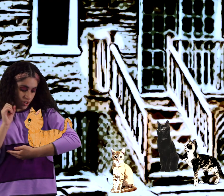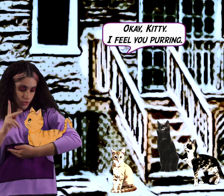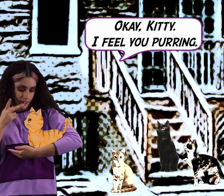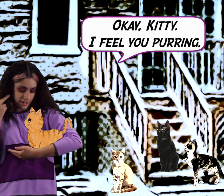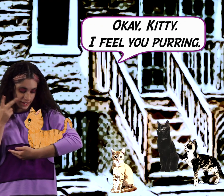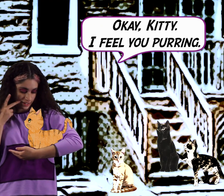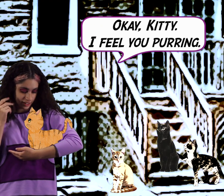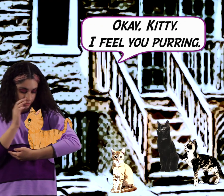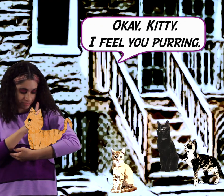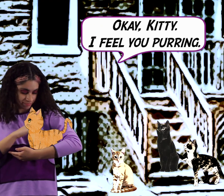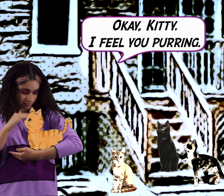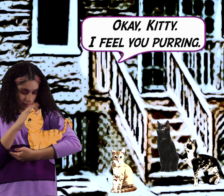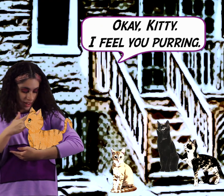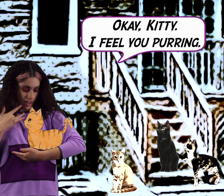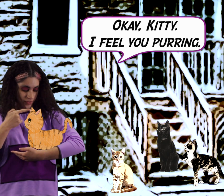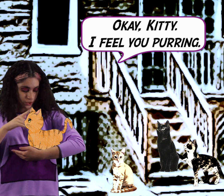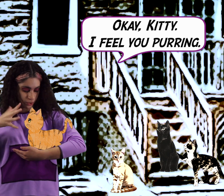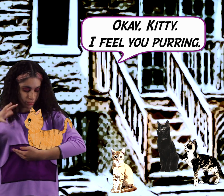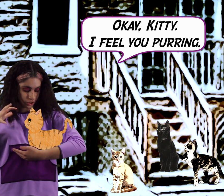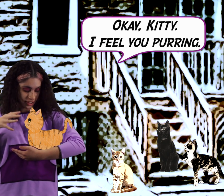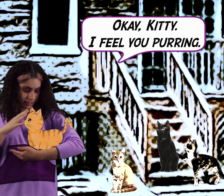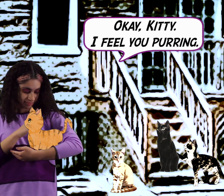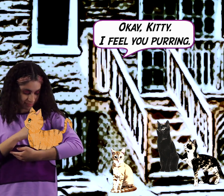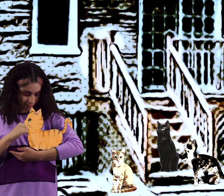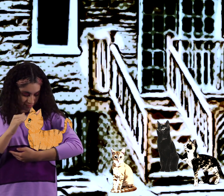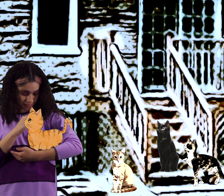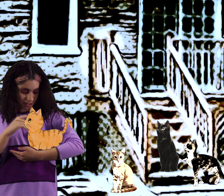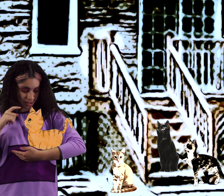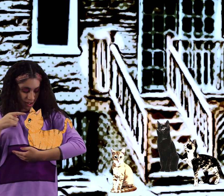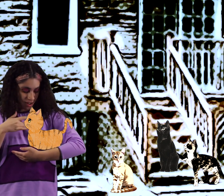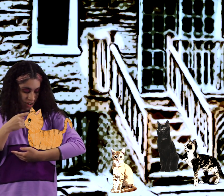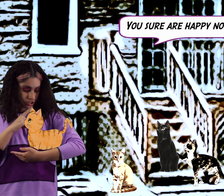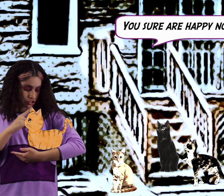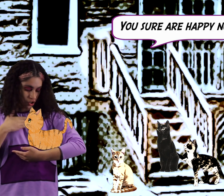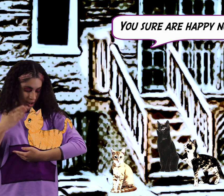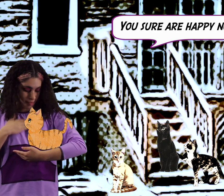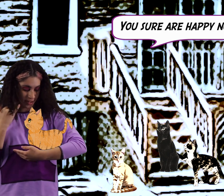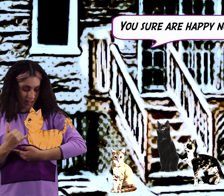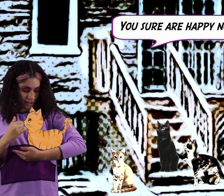Okay, Katie. After your party. You sure are happy now?